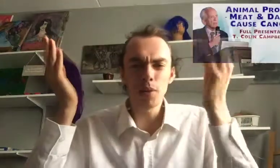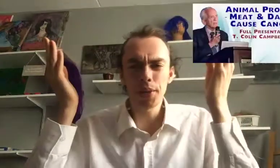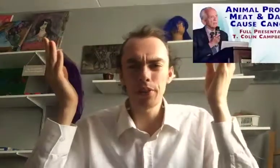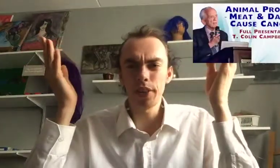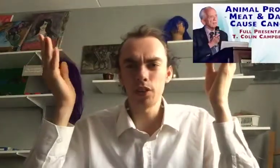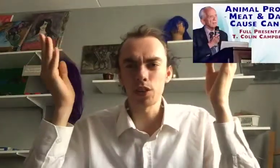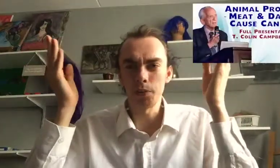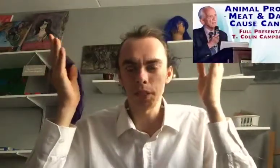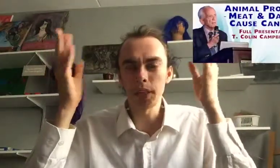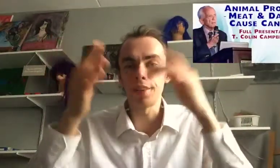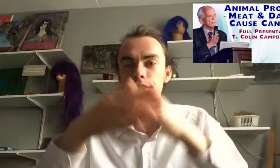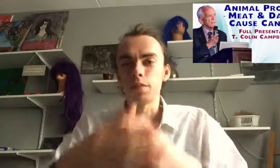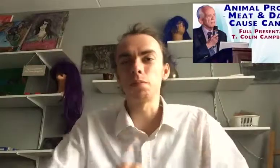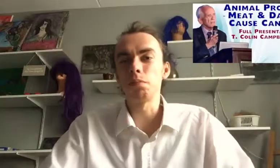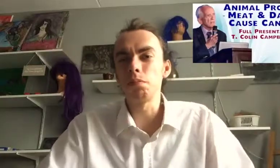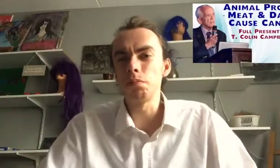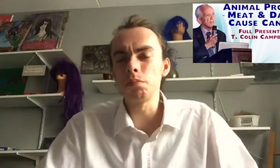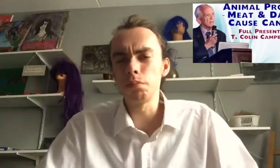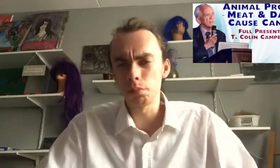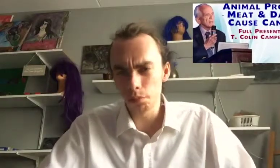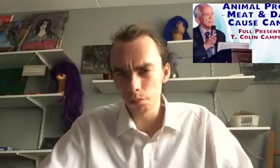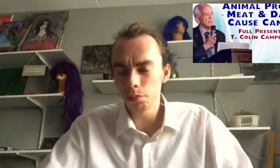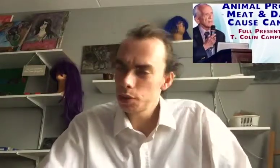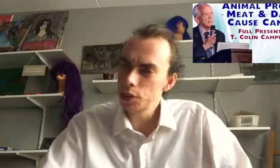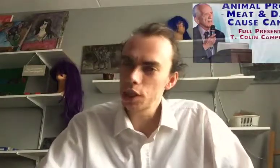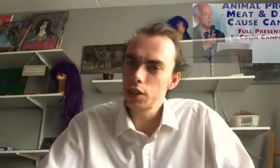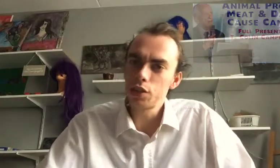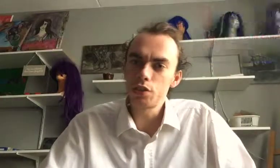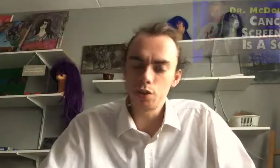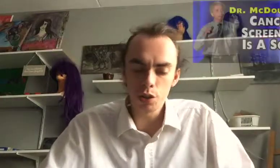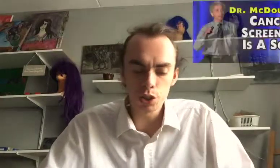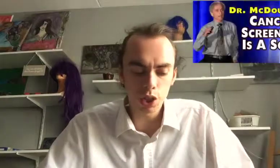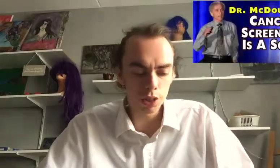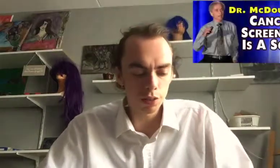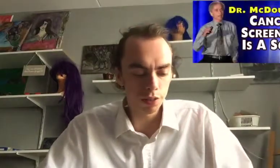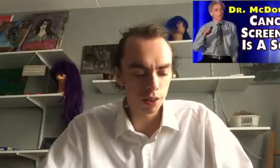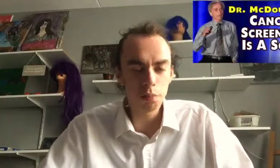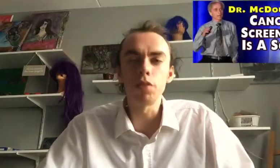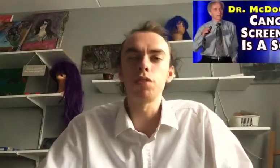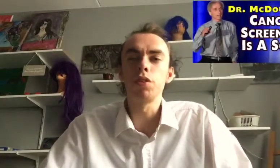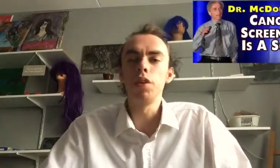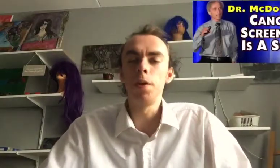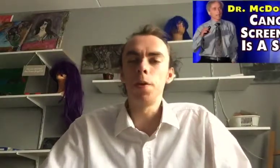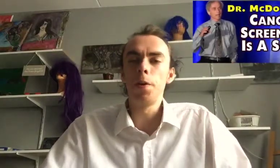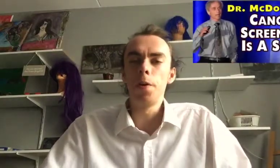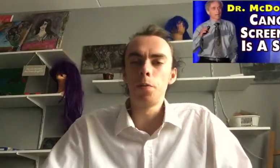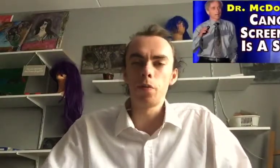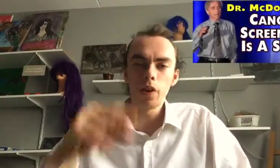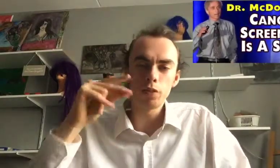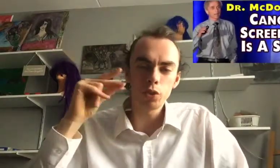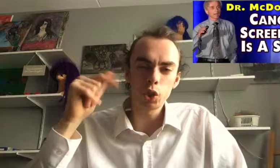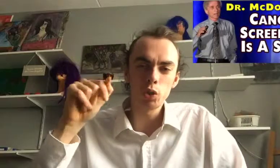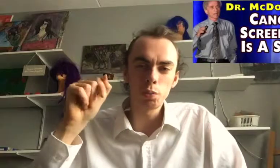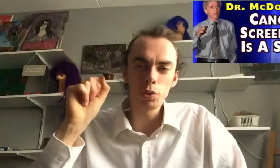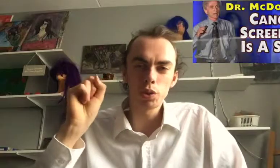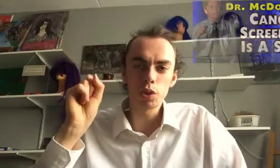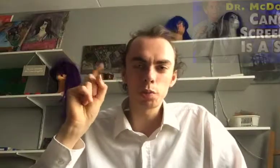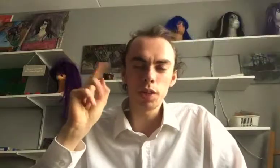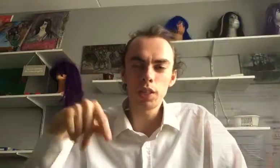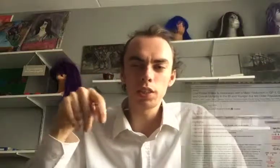quackery, or something like that. It is actually, all scientific proofed. I've also, put some links